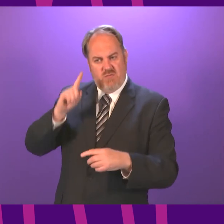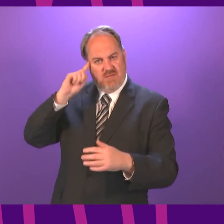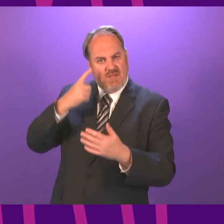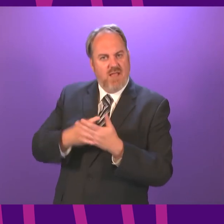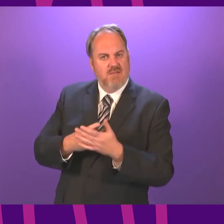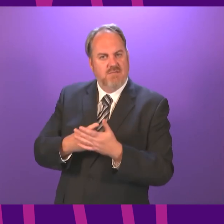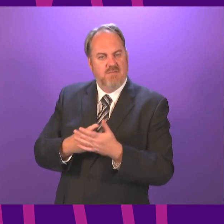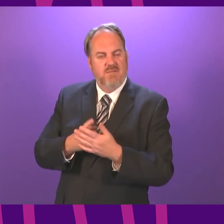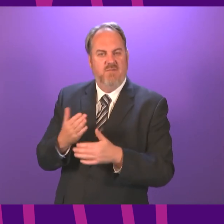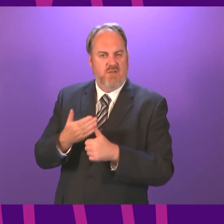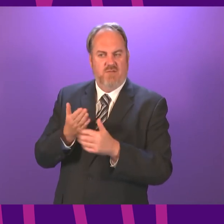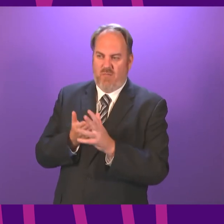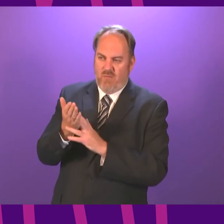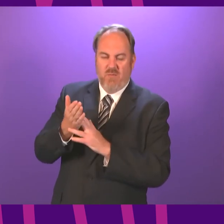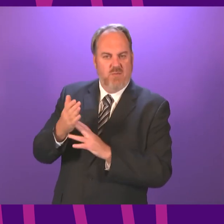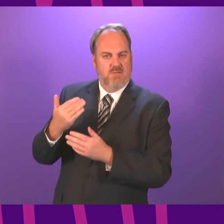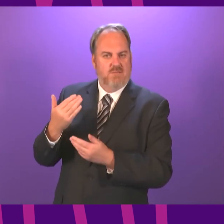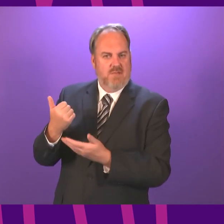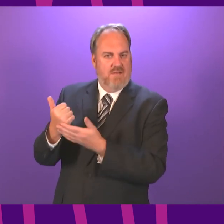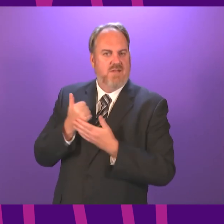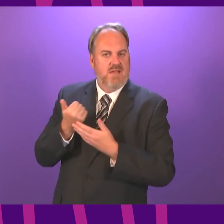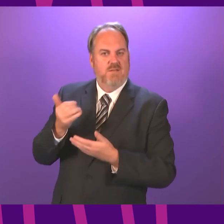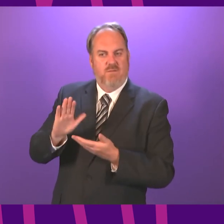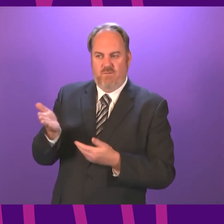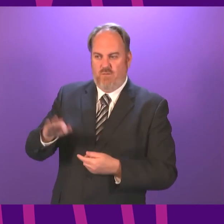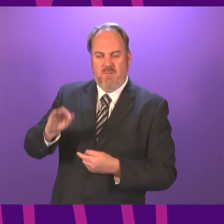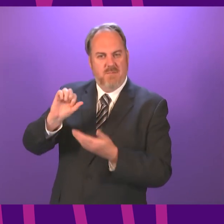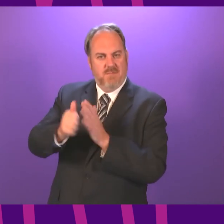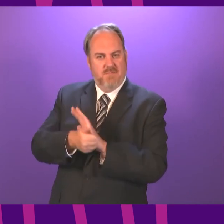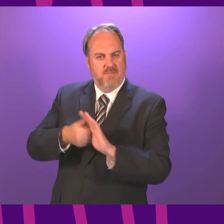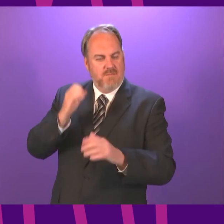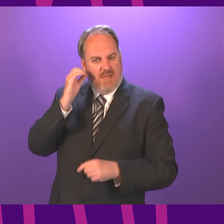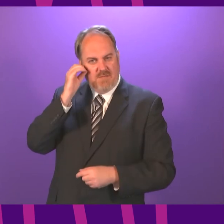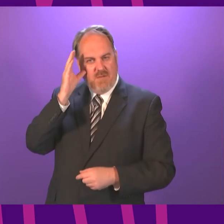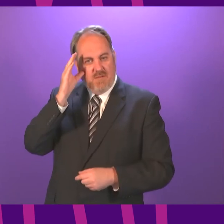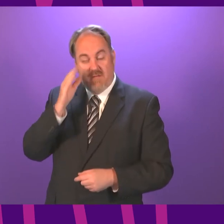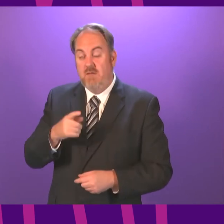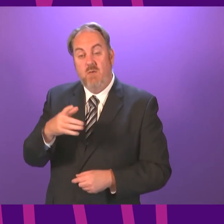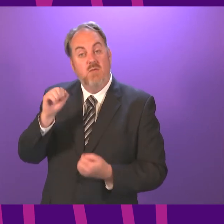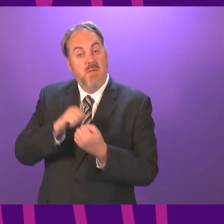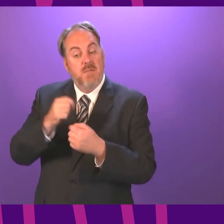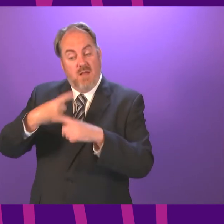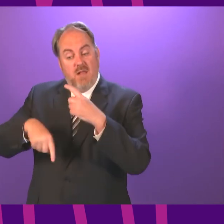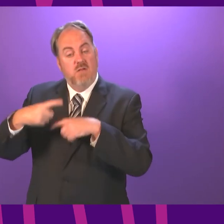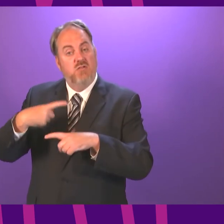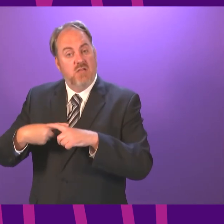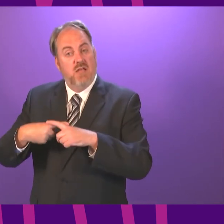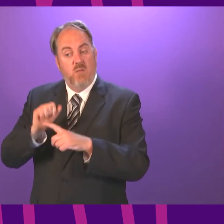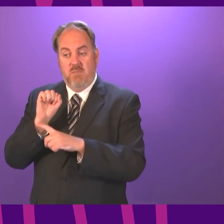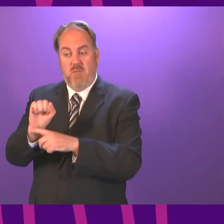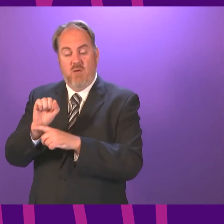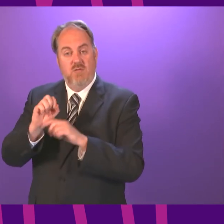not believe that would be appropriate. travel to the north-west of England has previously been prohibited last year before local